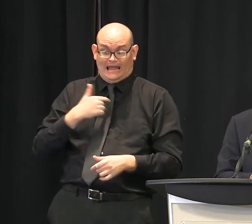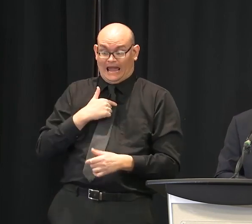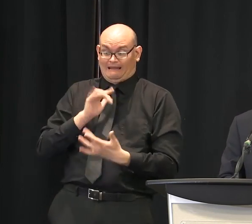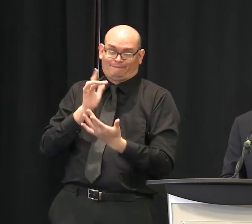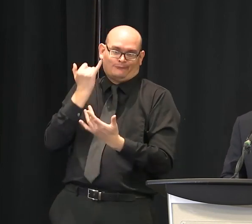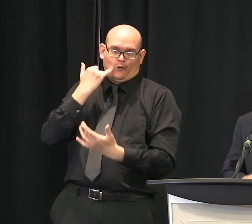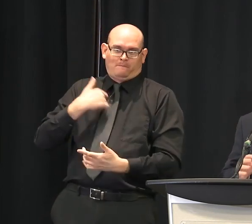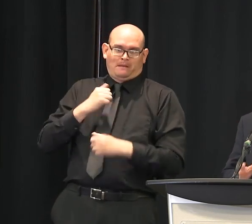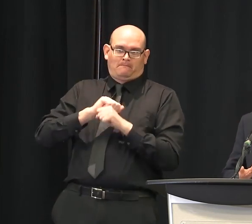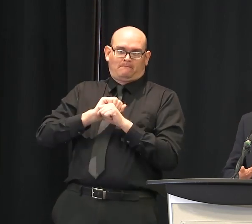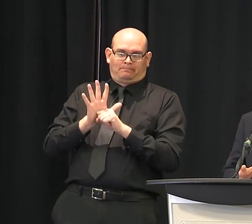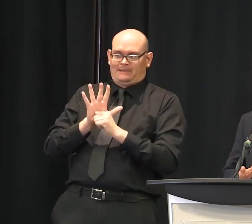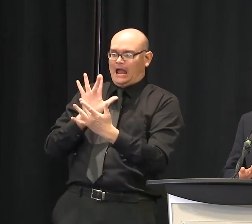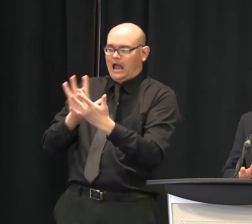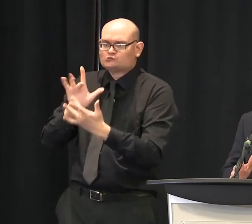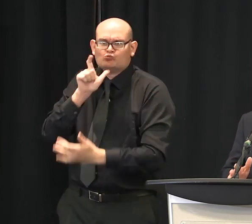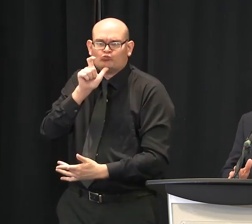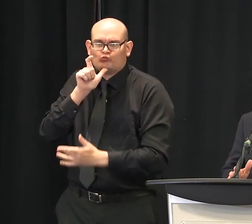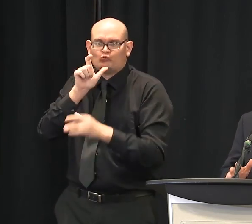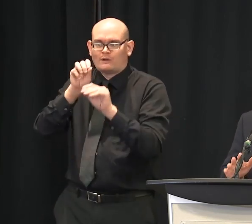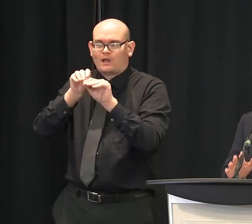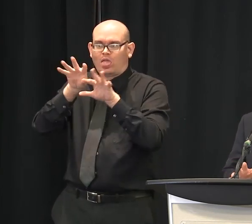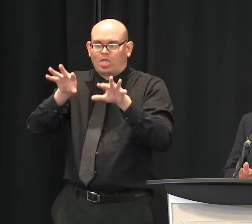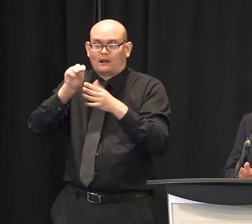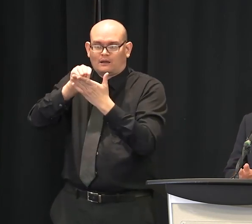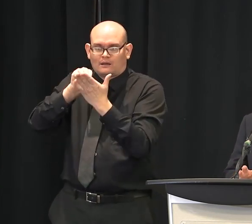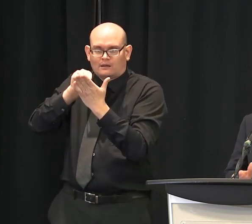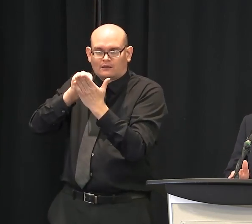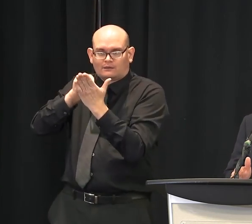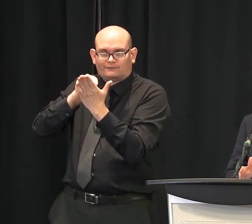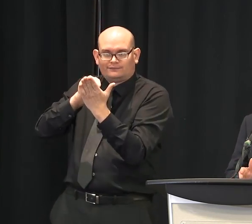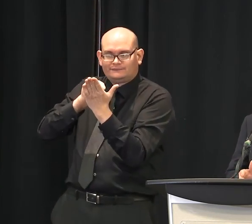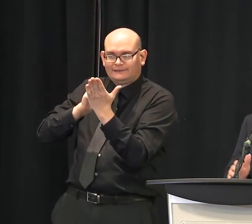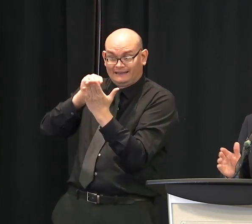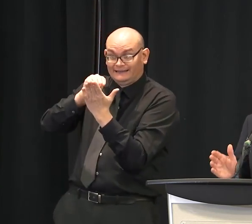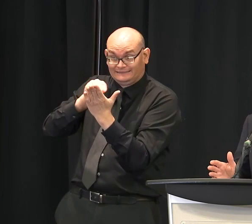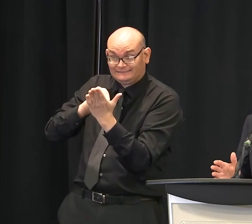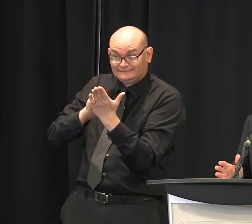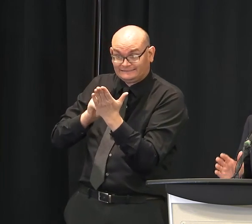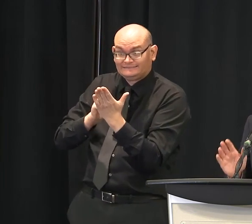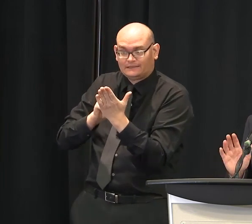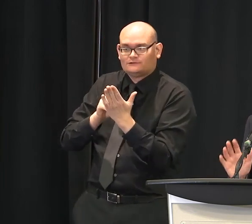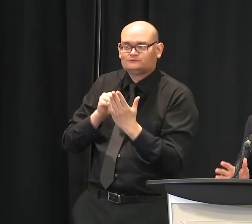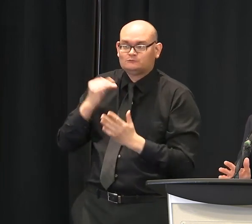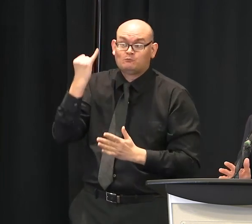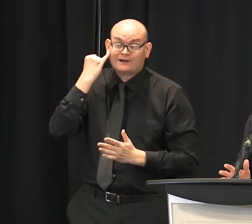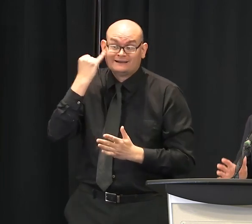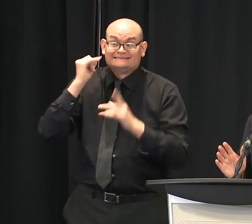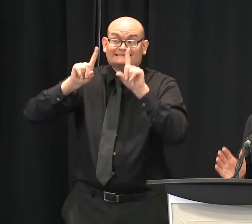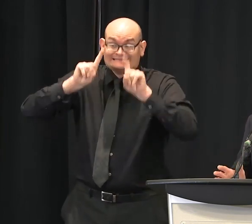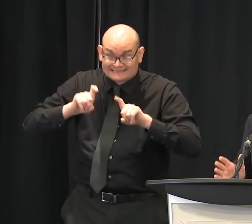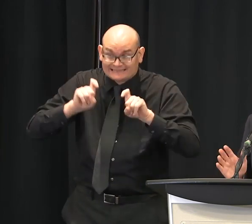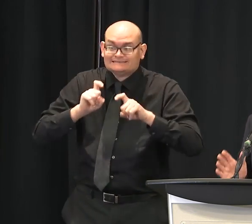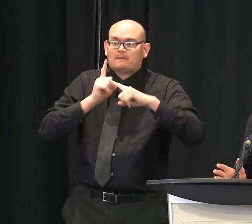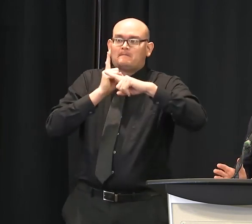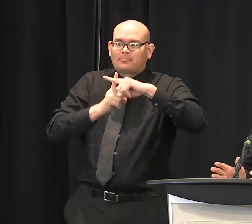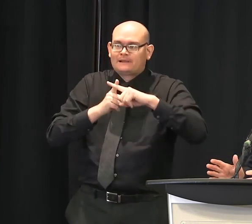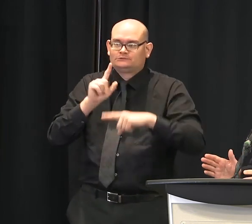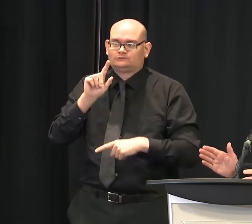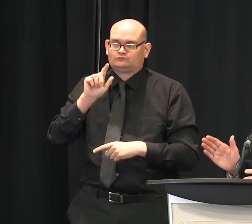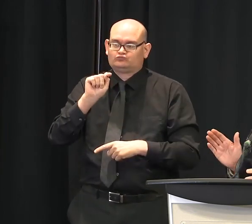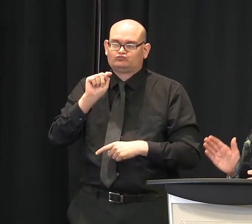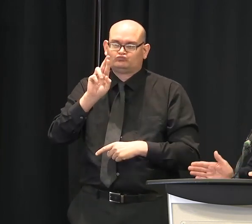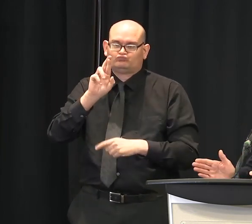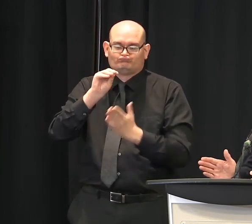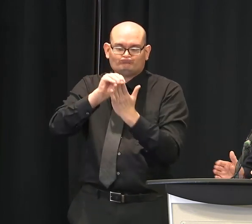to that. So, you know, those states that have a robust system of tracing, indeed testing and tracing, are going to be the states that can catch it the quickest,